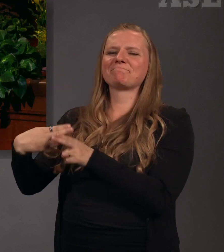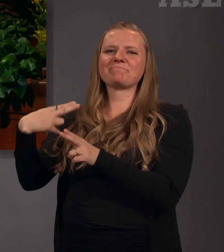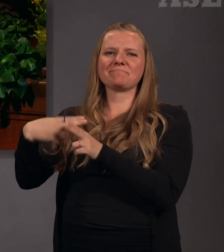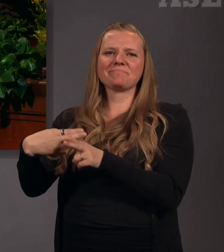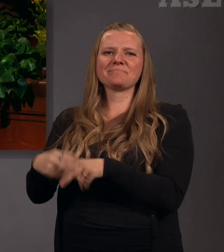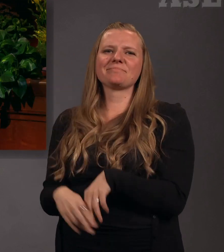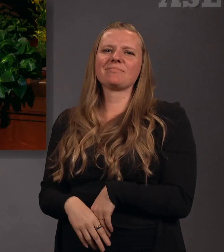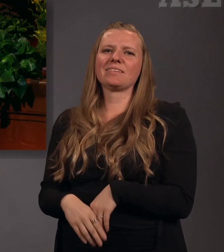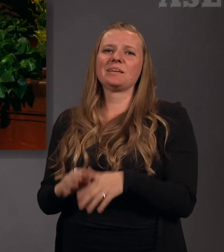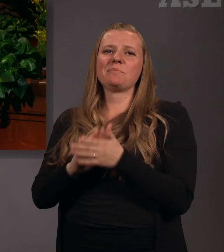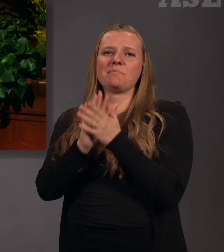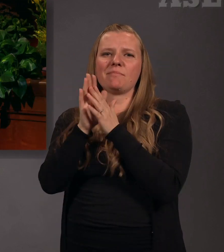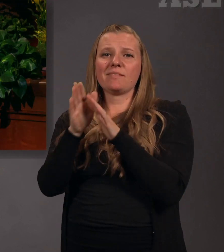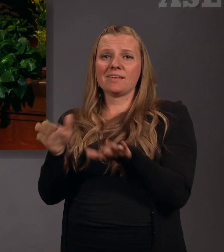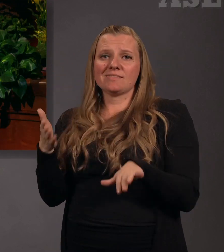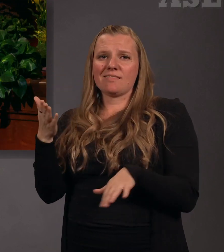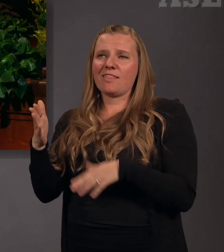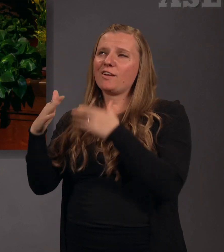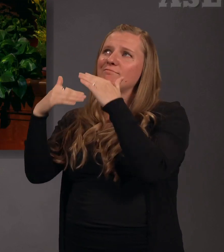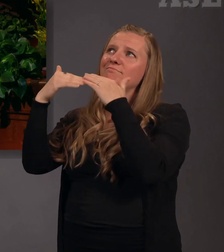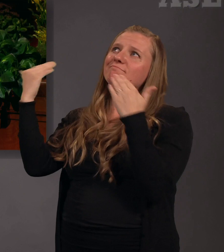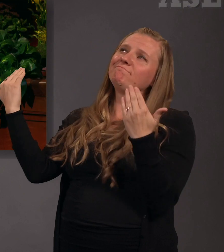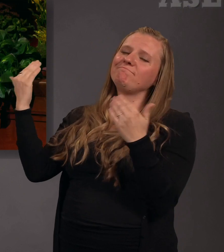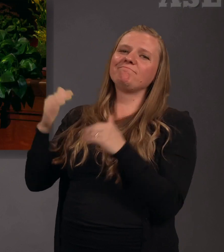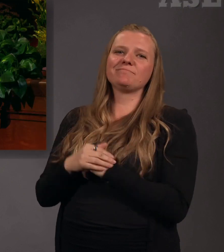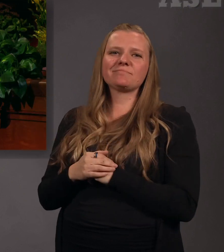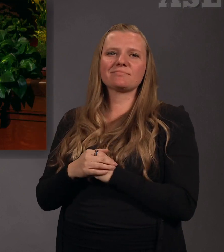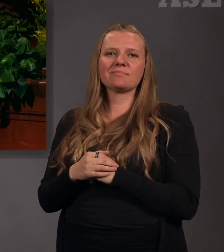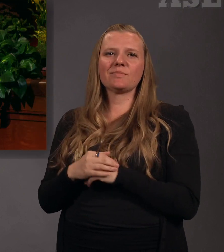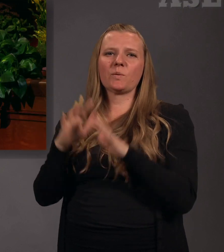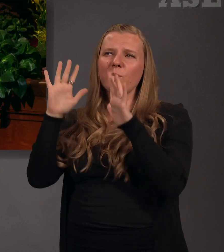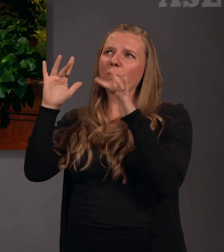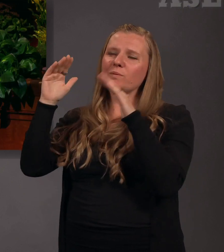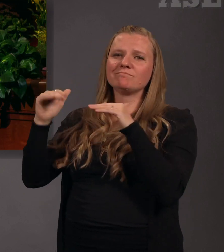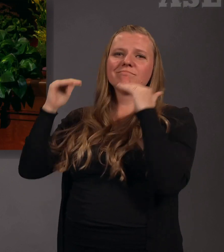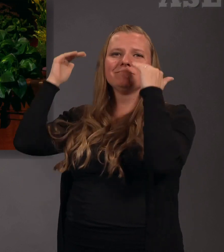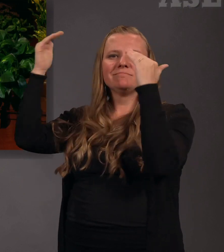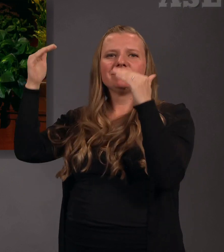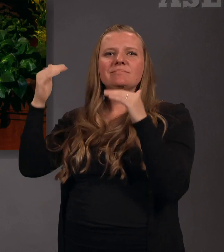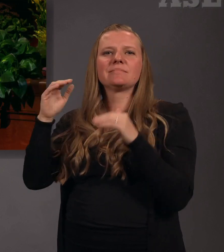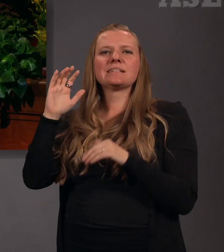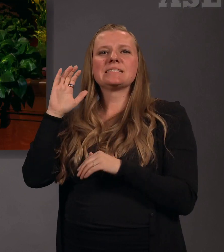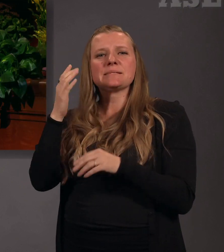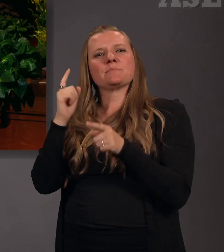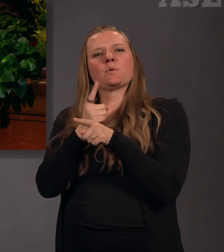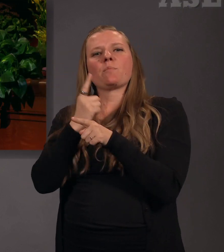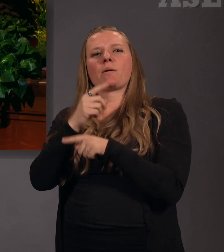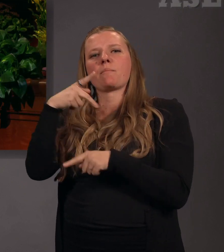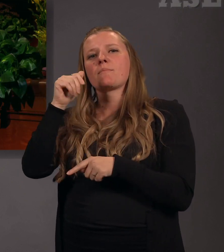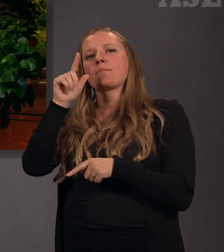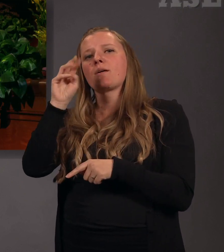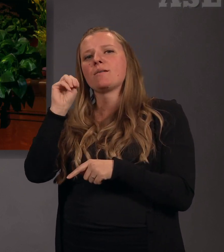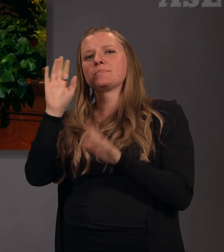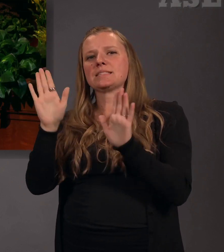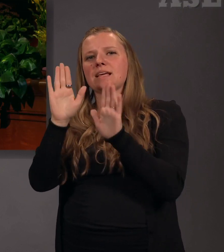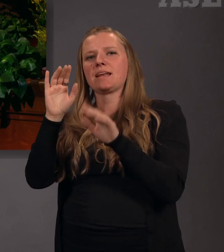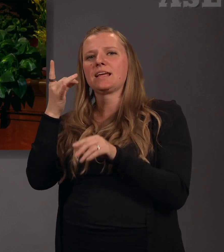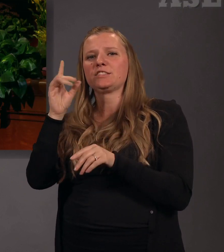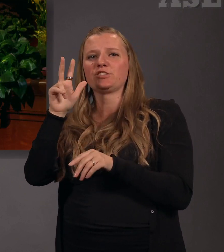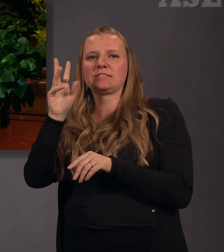fitting that on Palm Sunday of 1836, the Kirtland Temple was being dedicated. On that